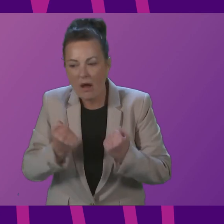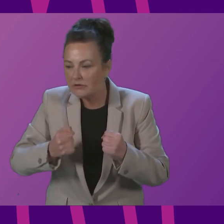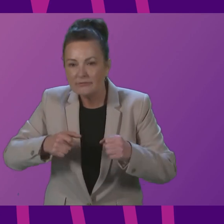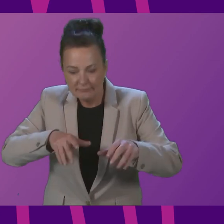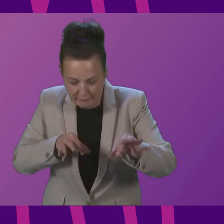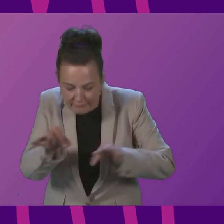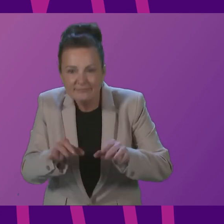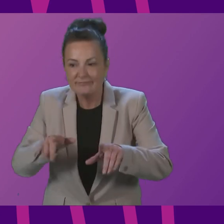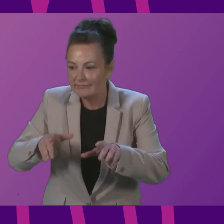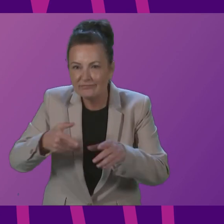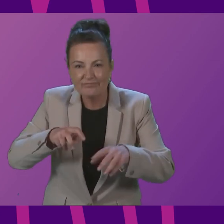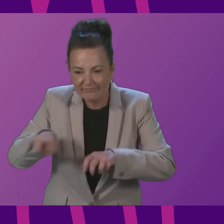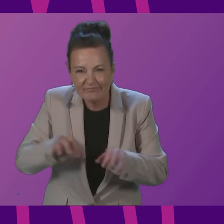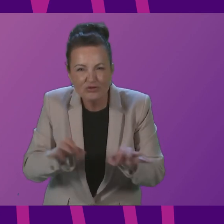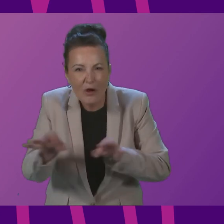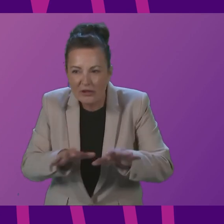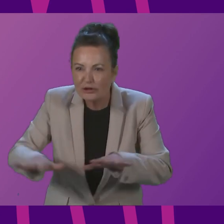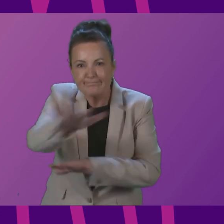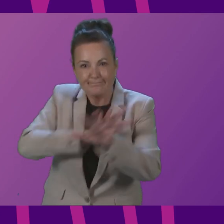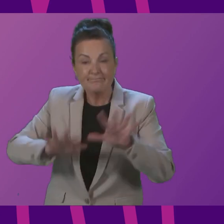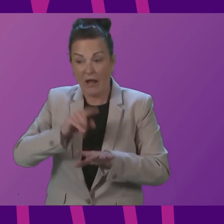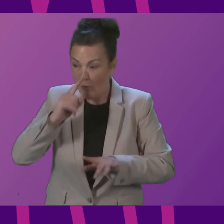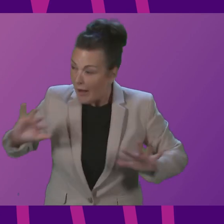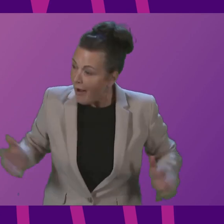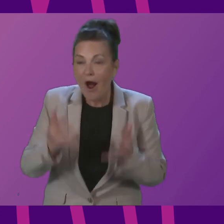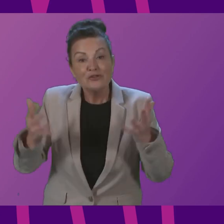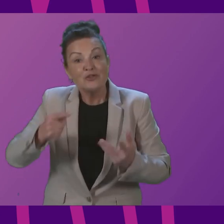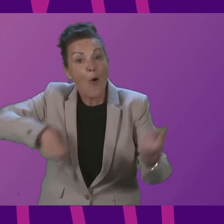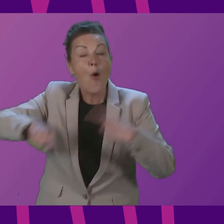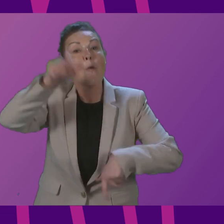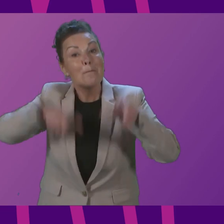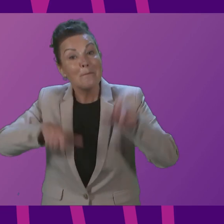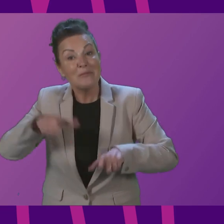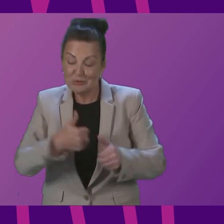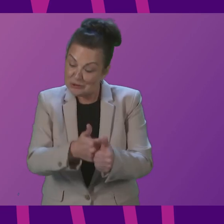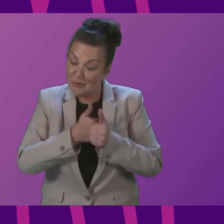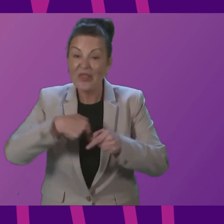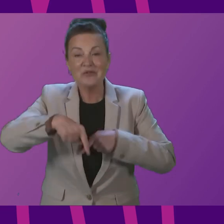join us in supporting Scottish Bus Week and encourage more people to travel by bus